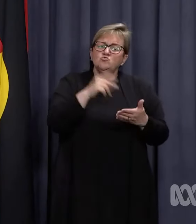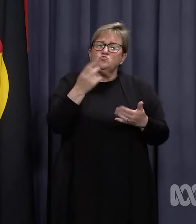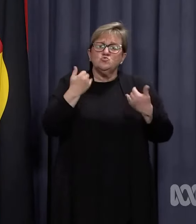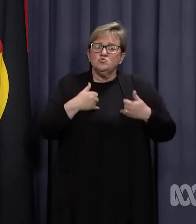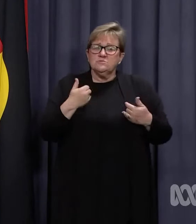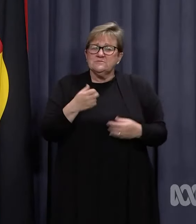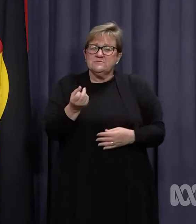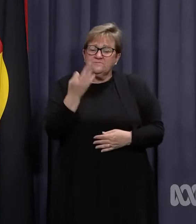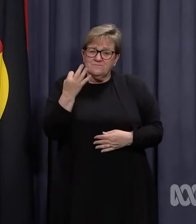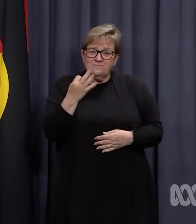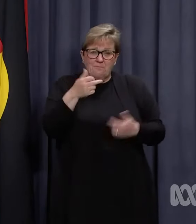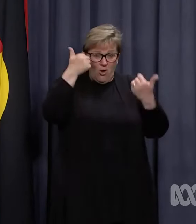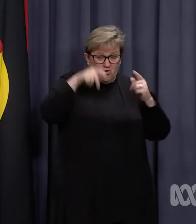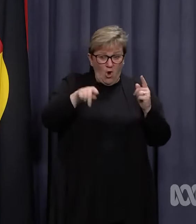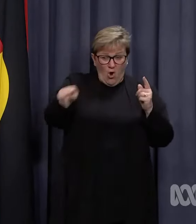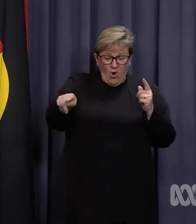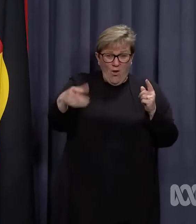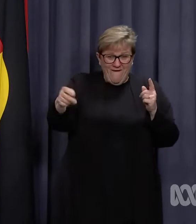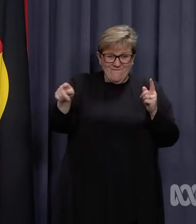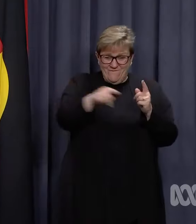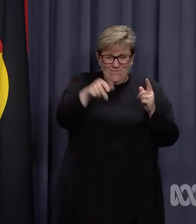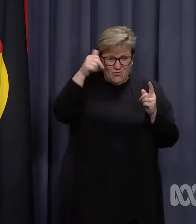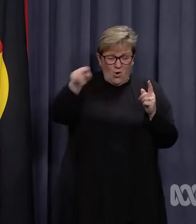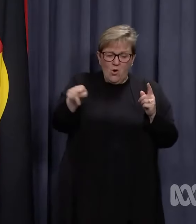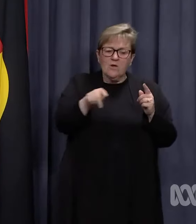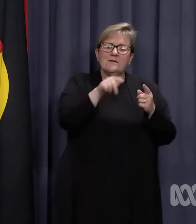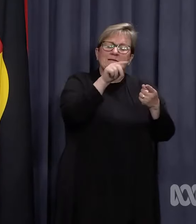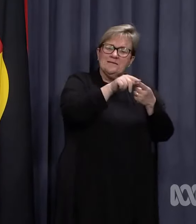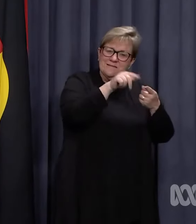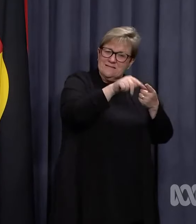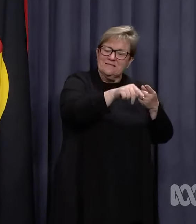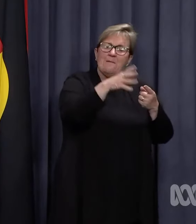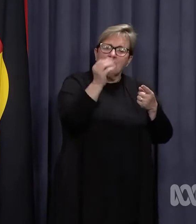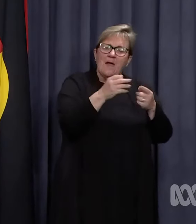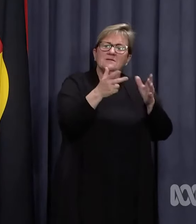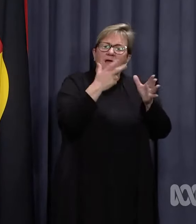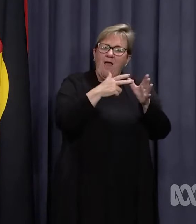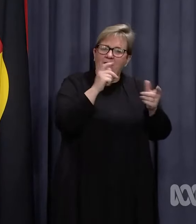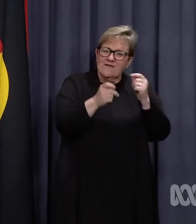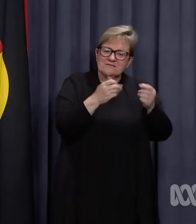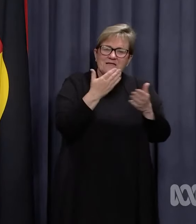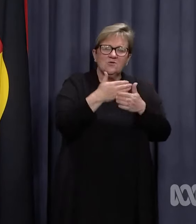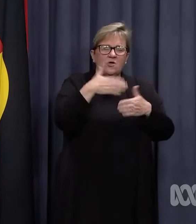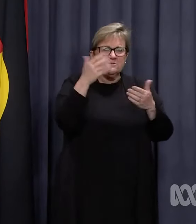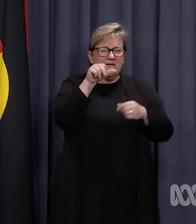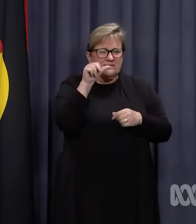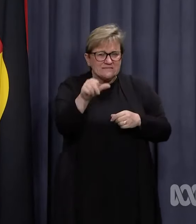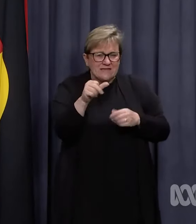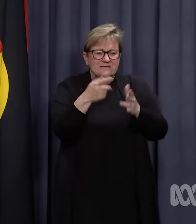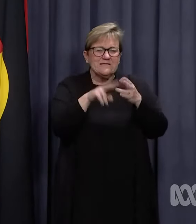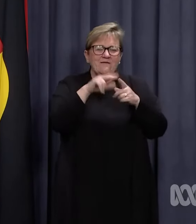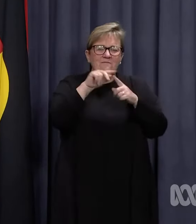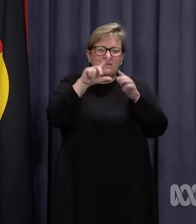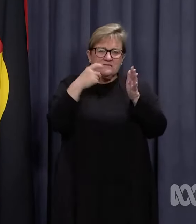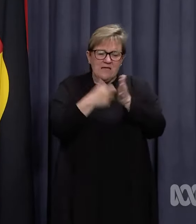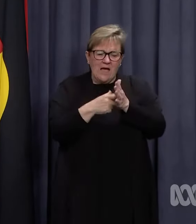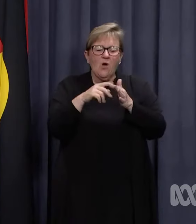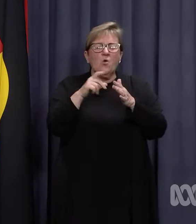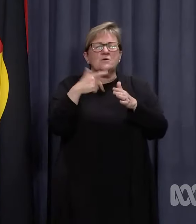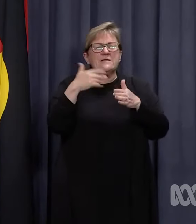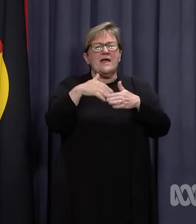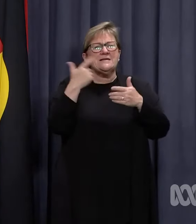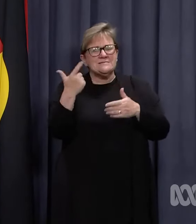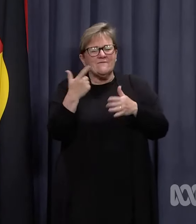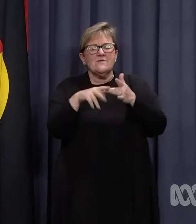students, who are close contacts, are required to take a further test, either on day 6 if it's a PCR, or day 7